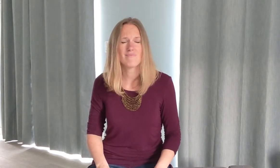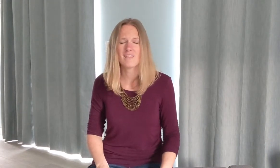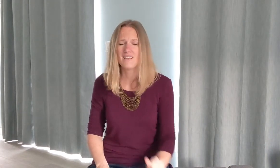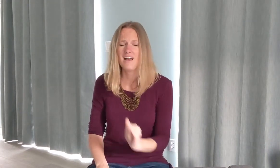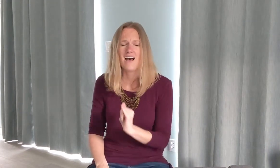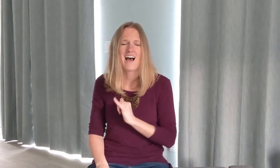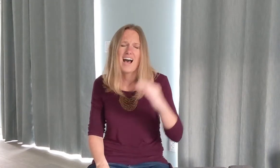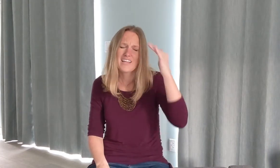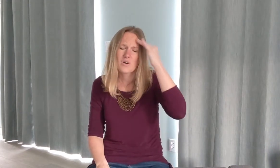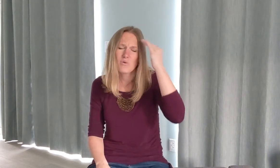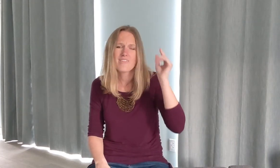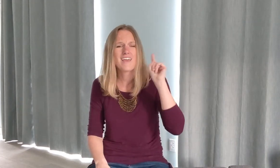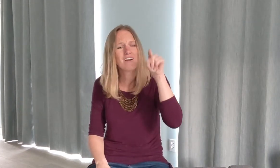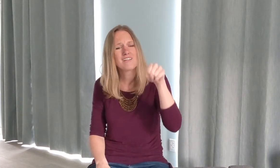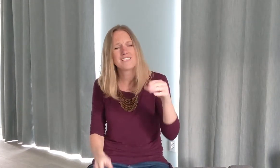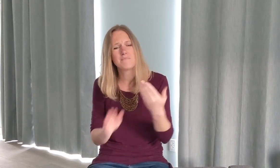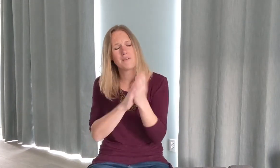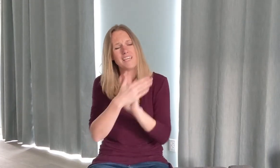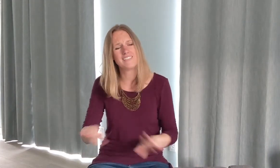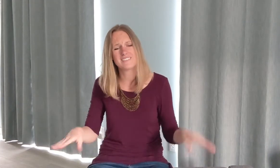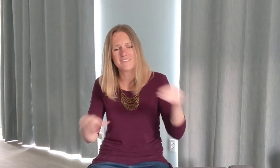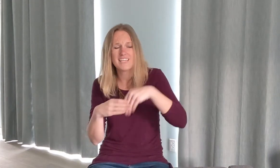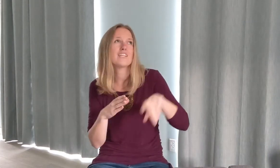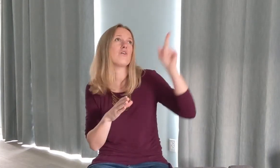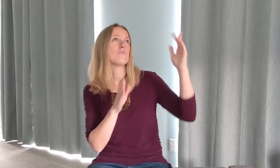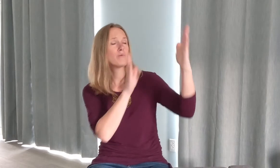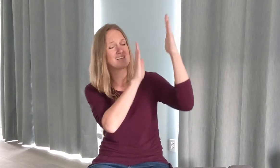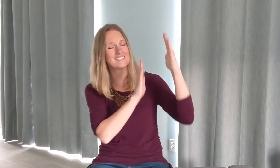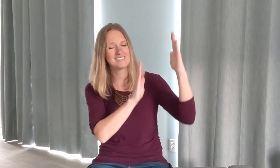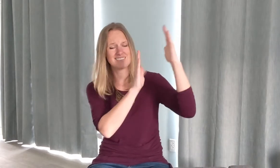Cause I know there is peace Within His presence